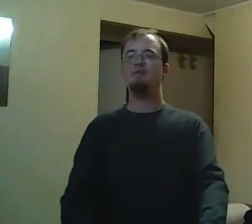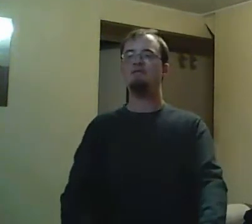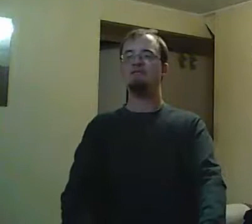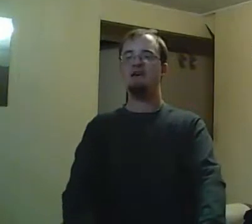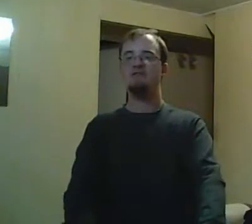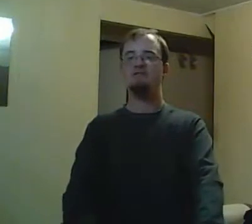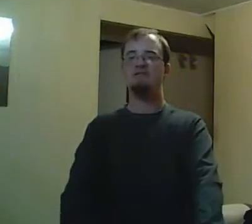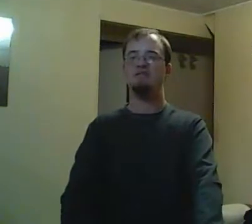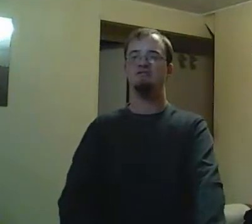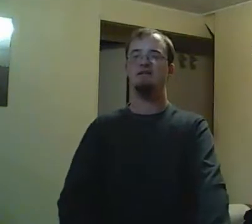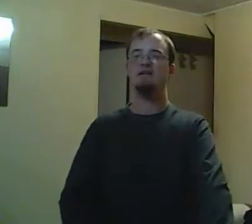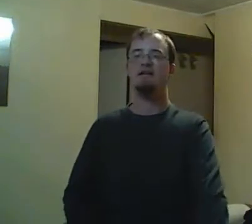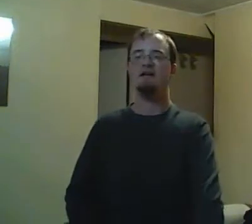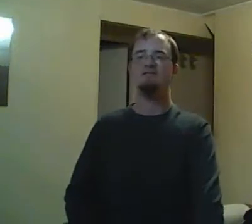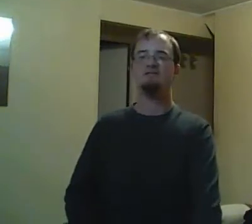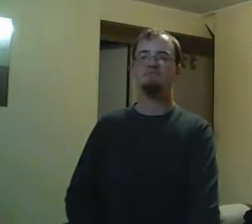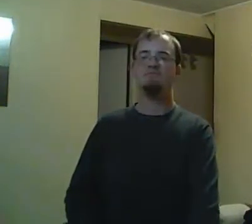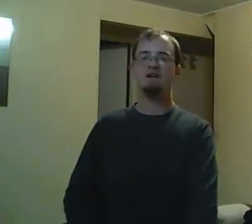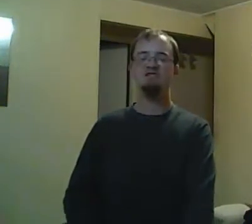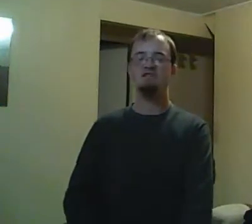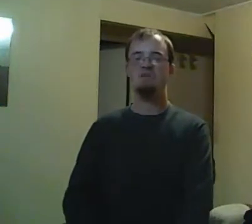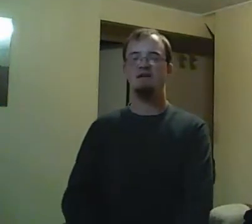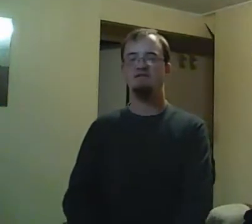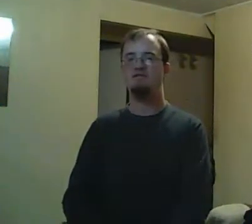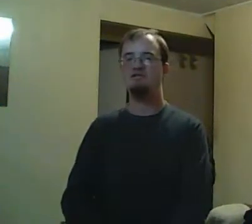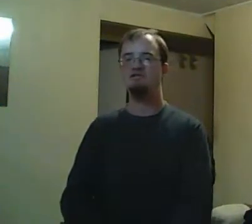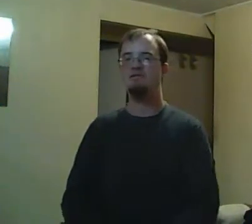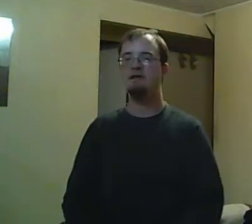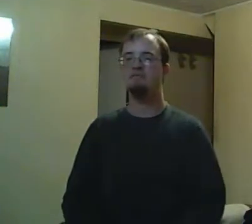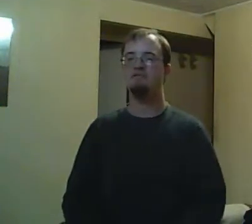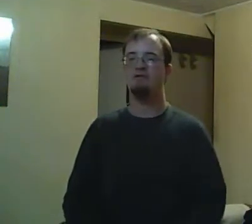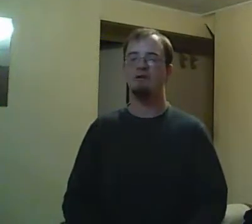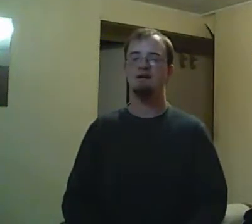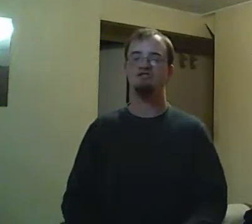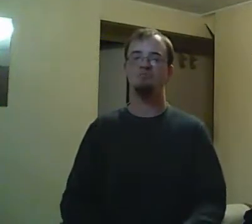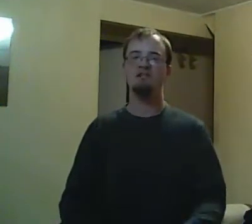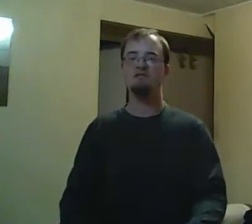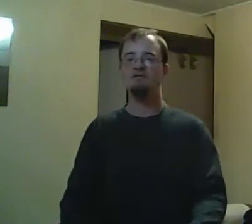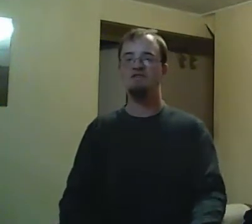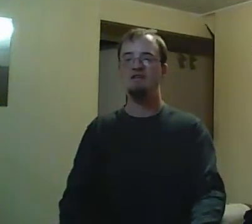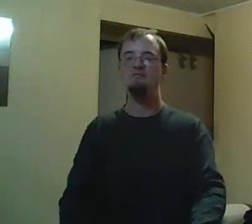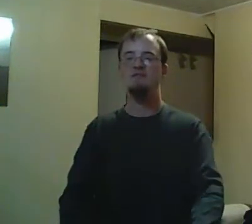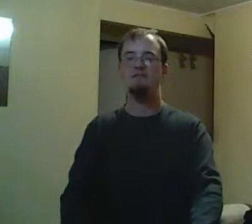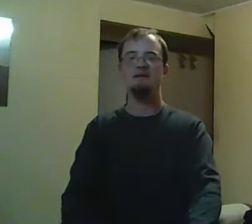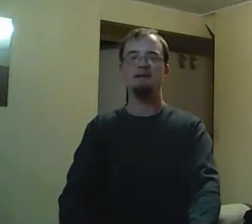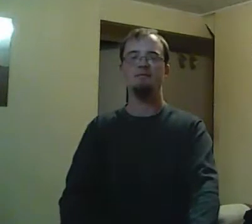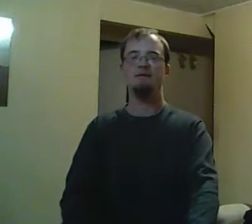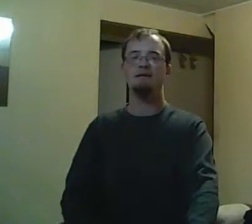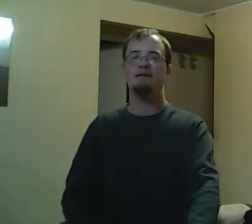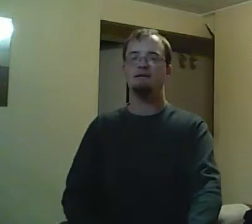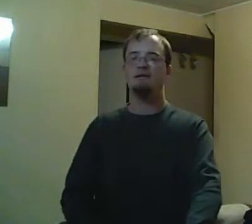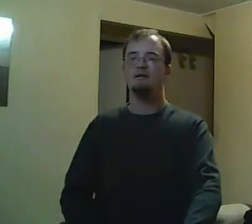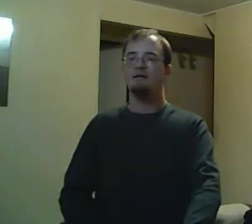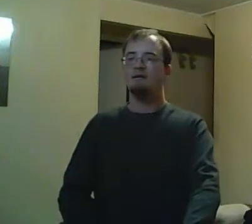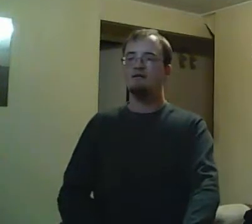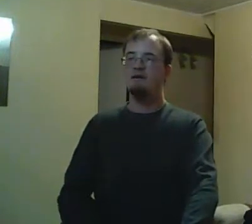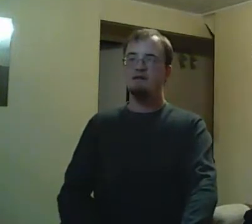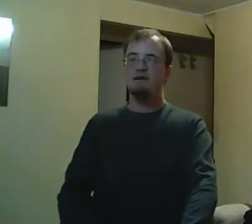have had to tell Radich not to allow Rick back. I mean, the school board, you can kind of blame the school board in a sense. Because if the school